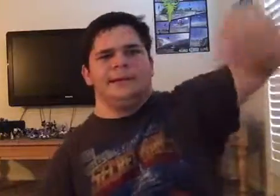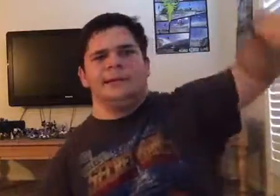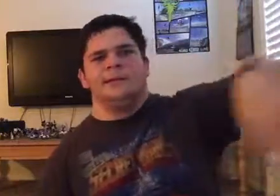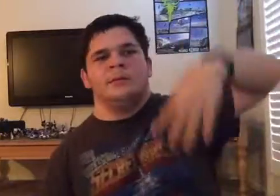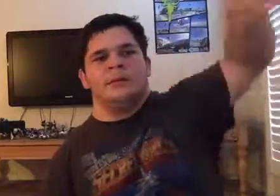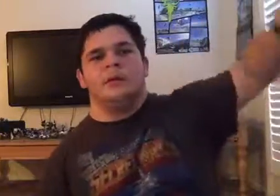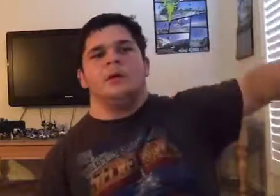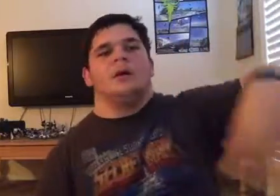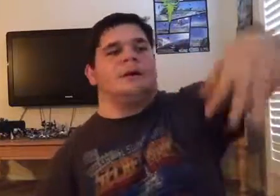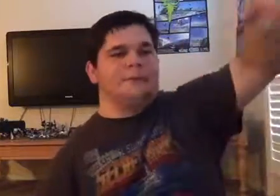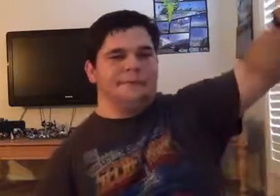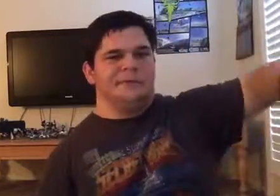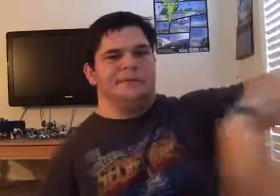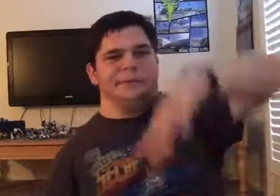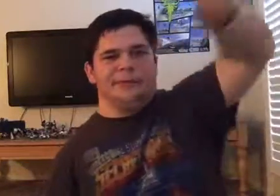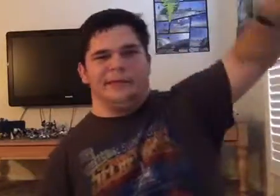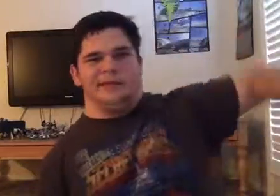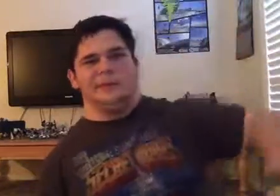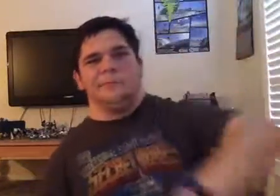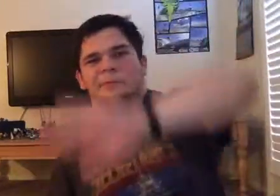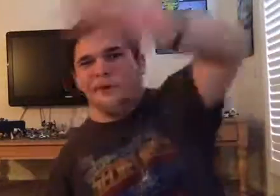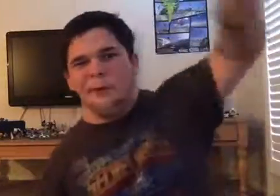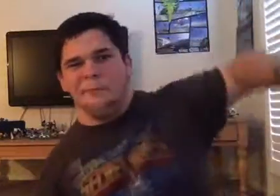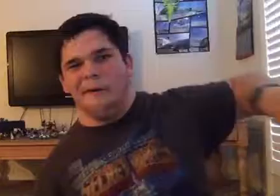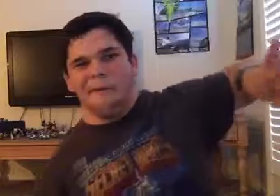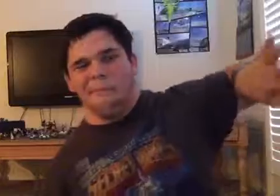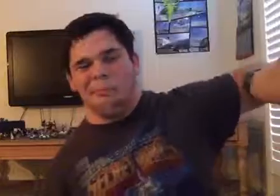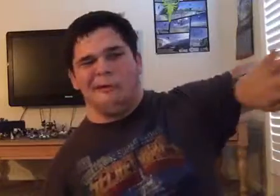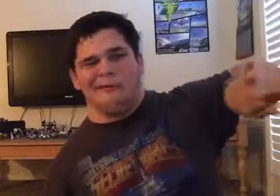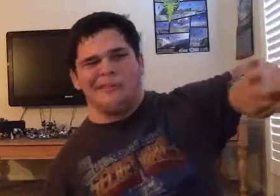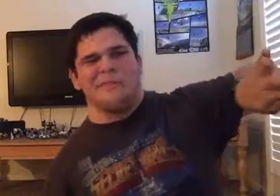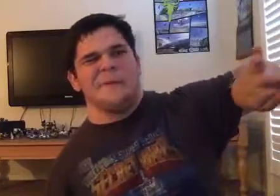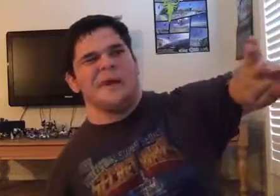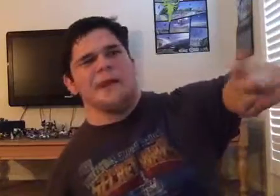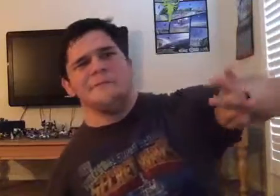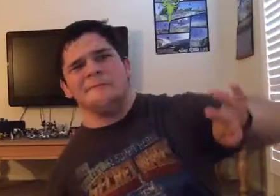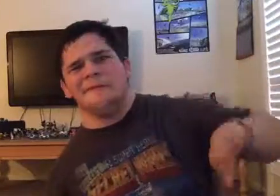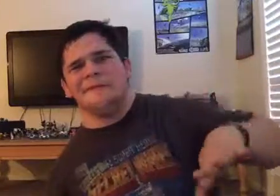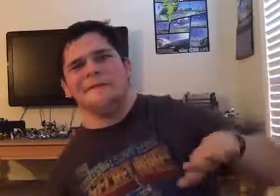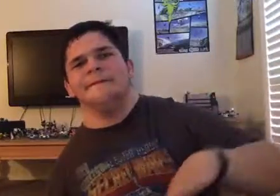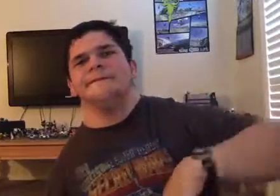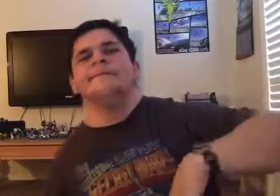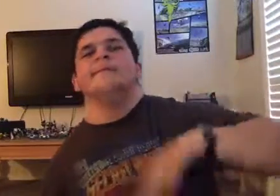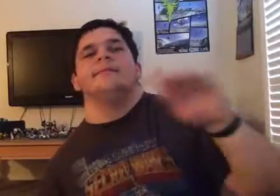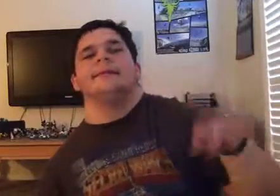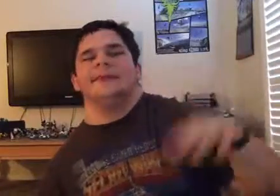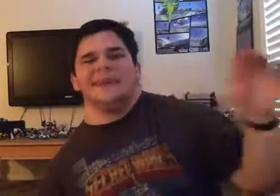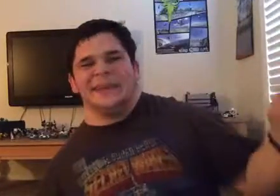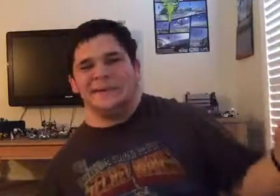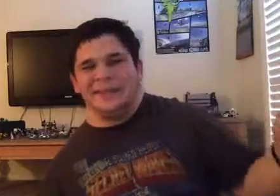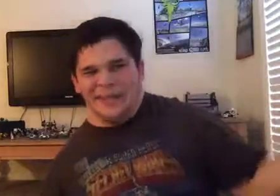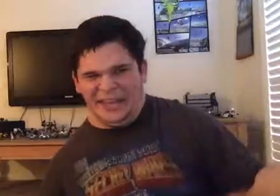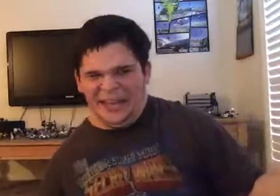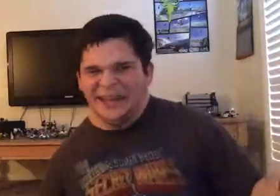a like debris blocking the main entrance of the lightning's new area thing,